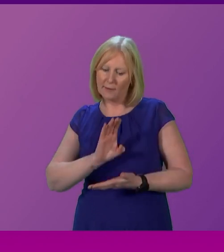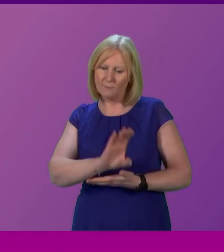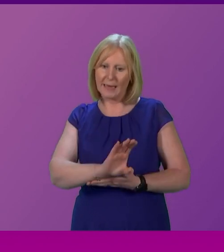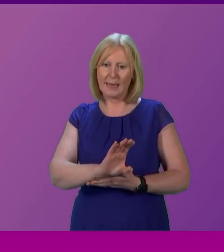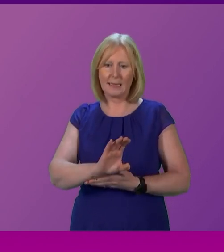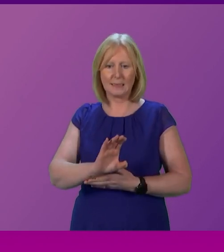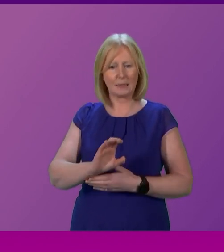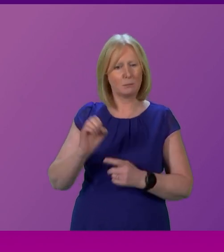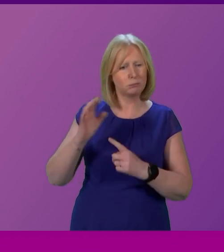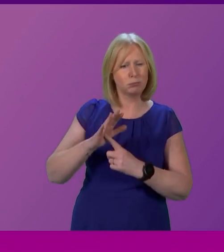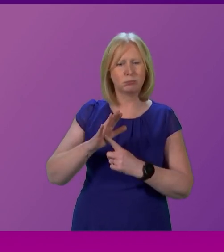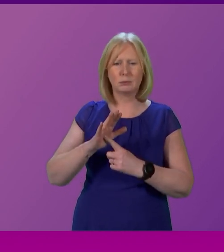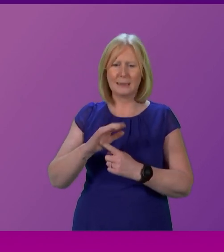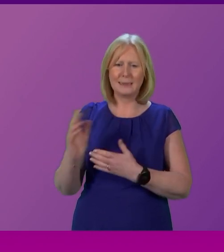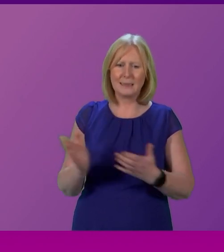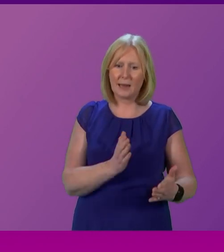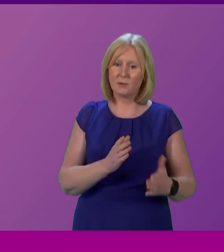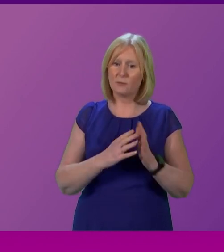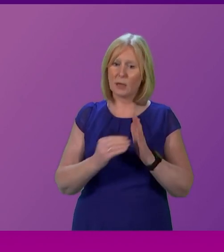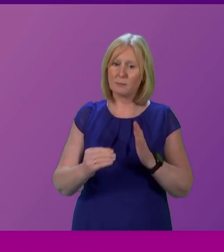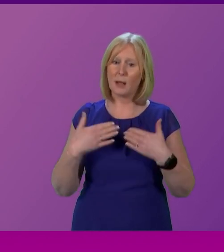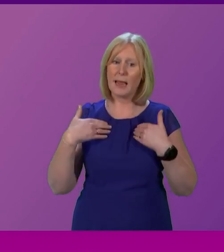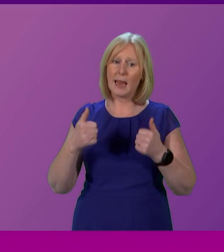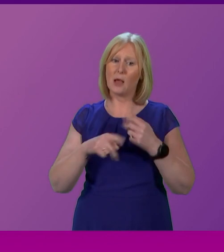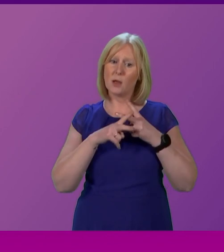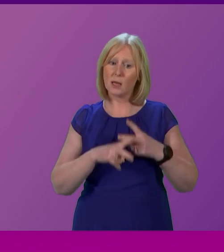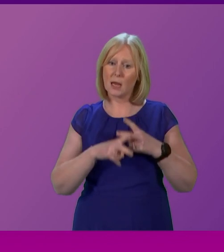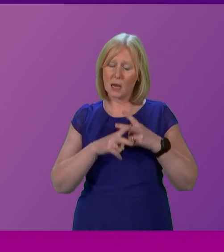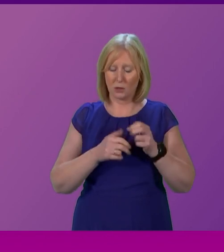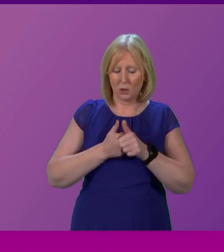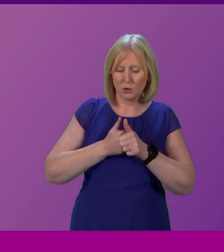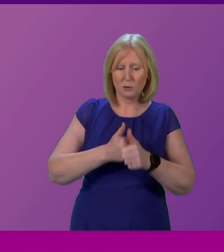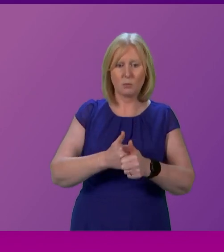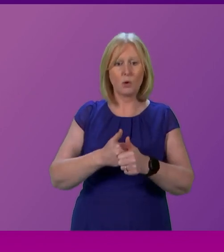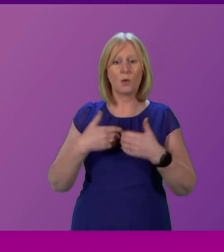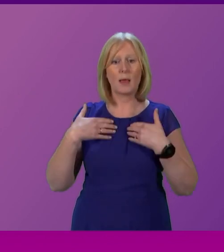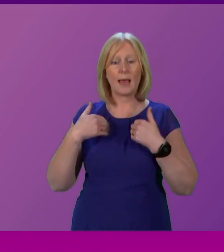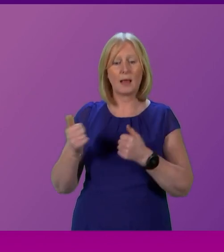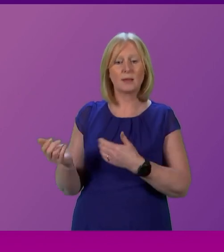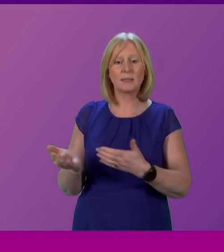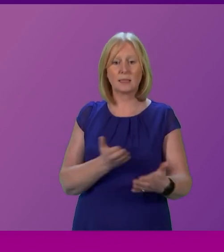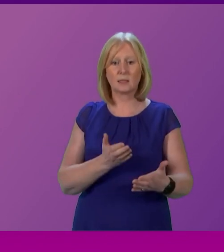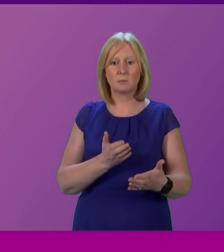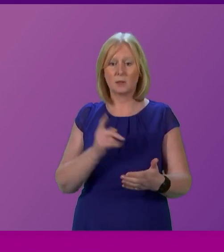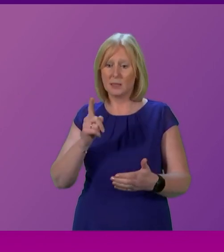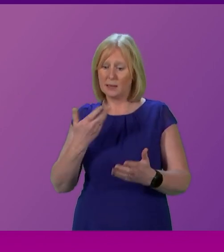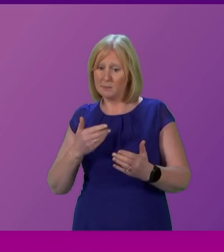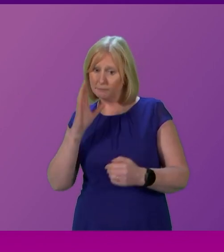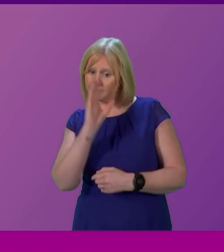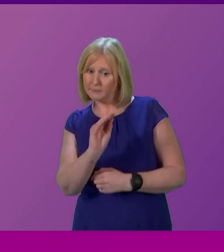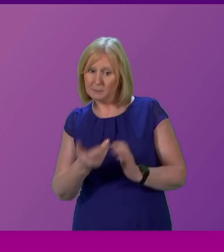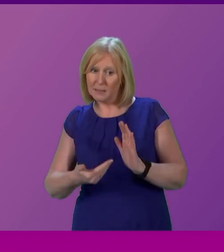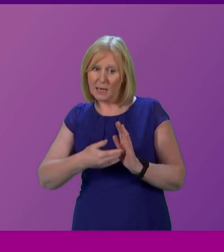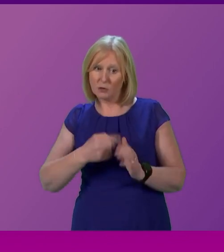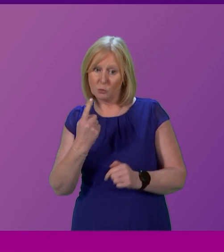services like healthcare. In terms of supporting our health system. By having care Ms Boyer, I have given you an extra minute. Could you please